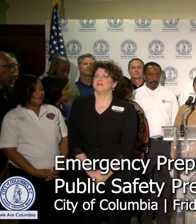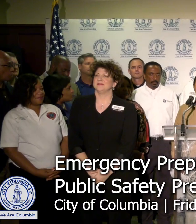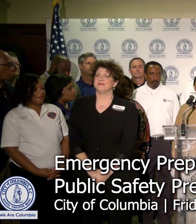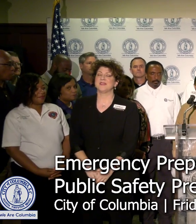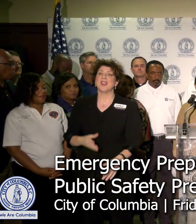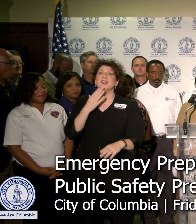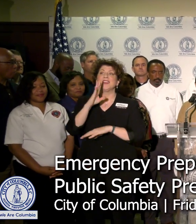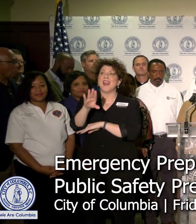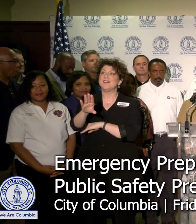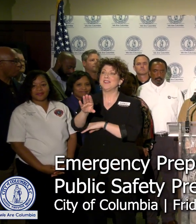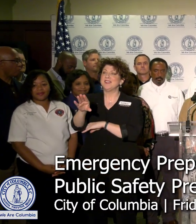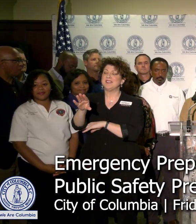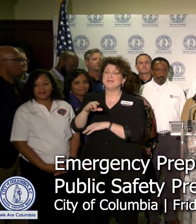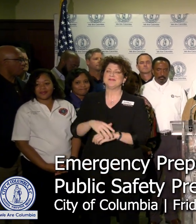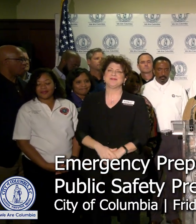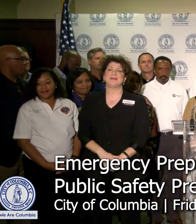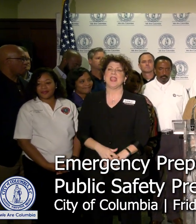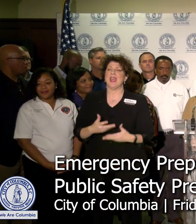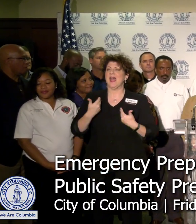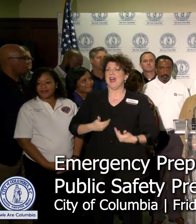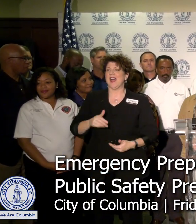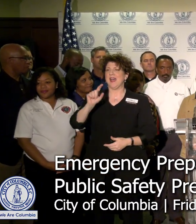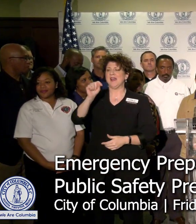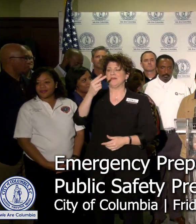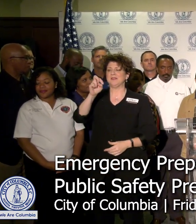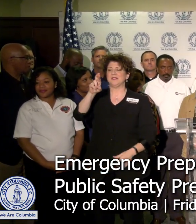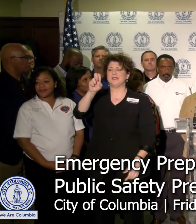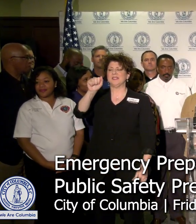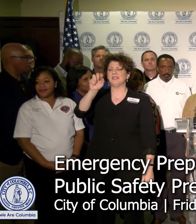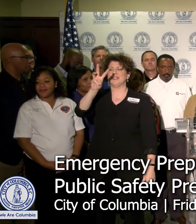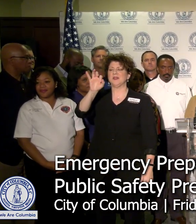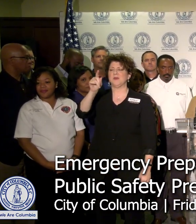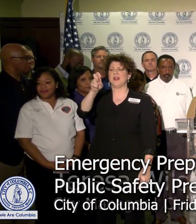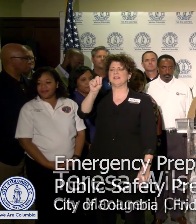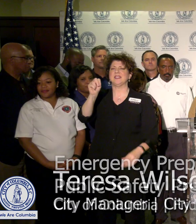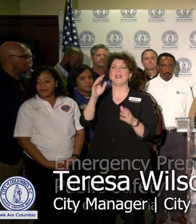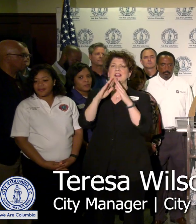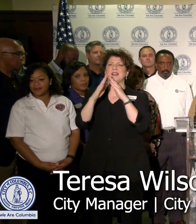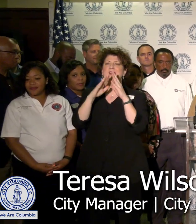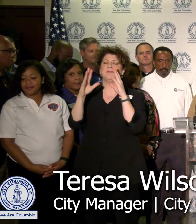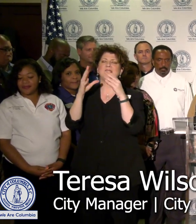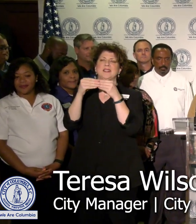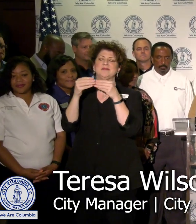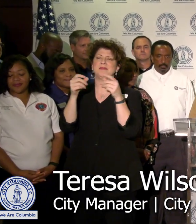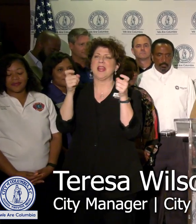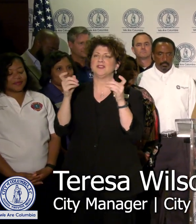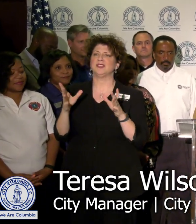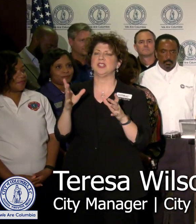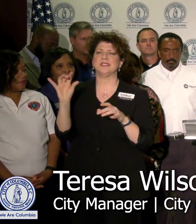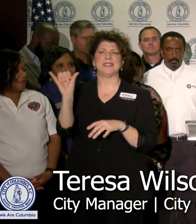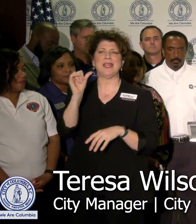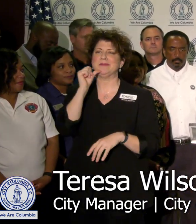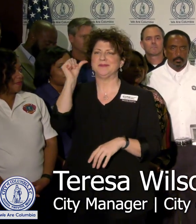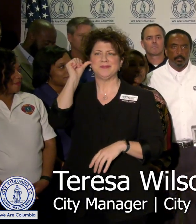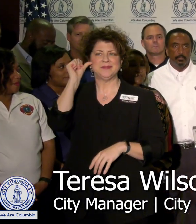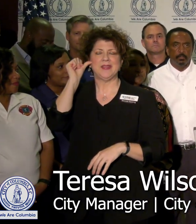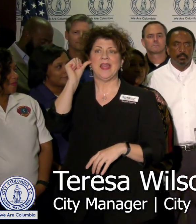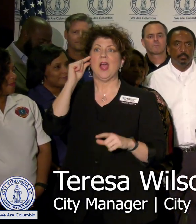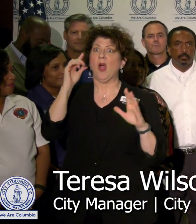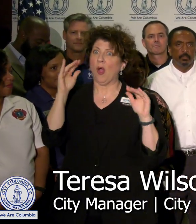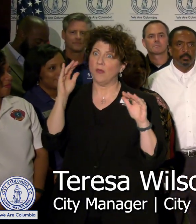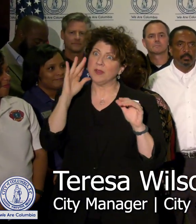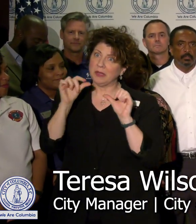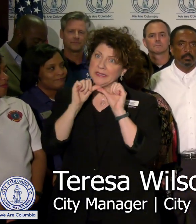Good afternoon. I'm Teresa Wilson, Columbia City Manager, and as we did yesterday and will hopefully